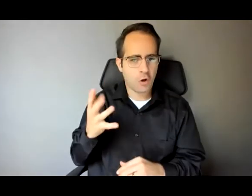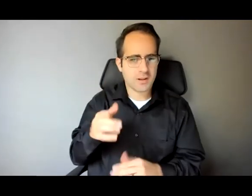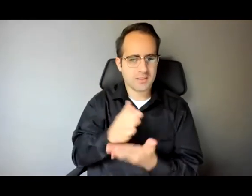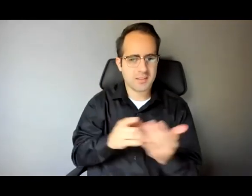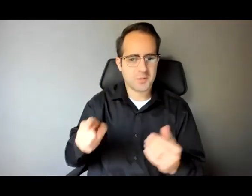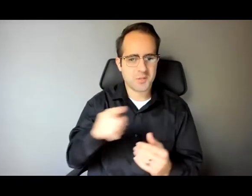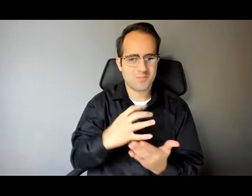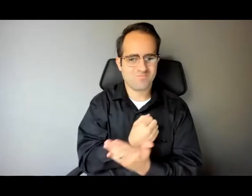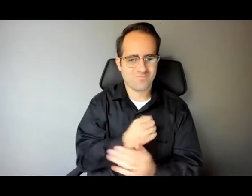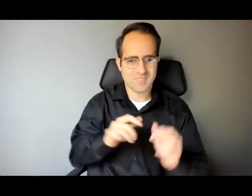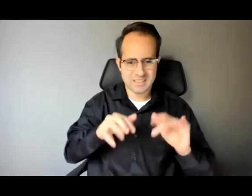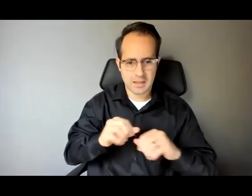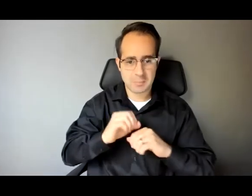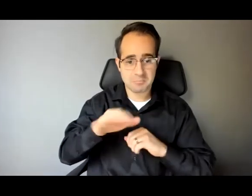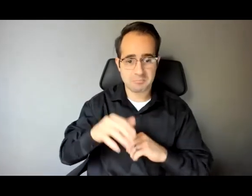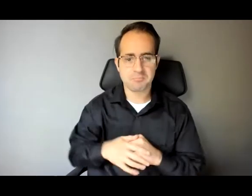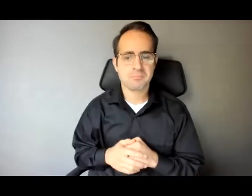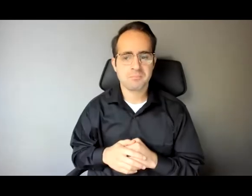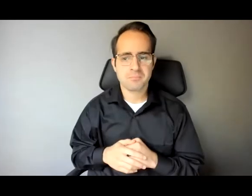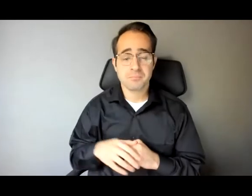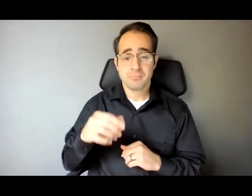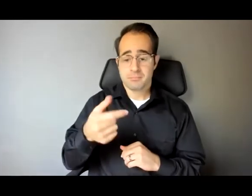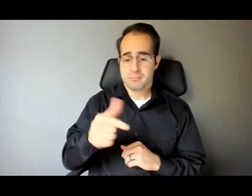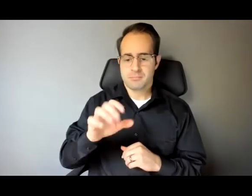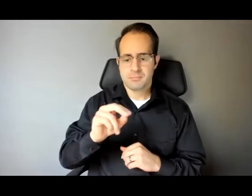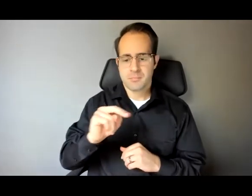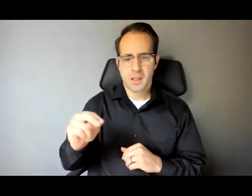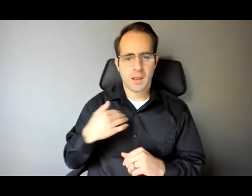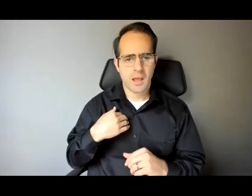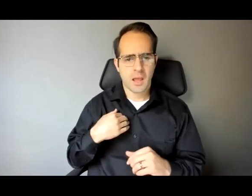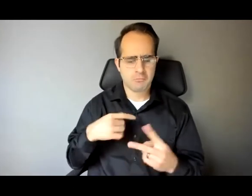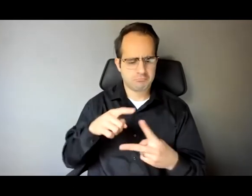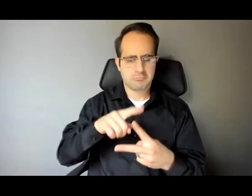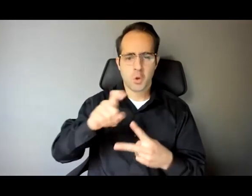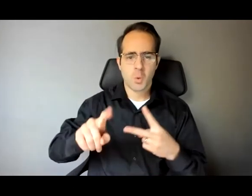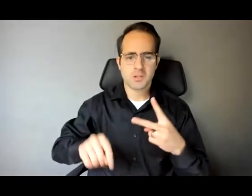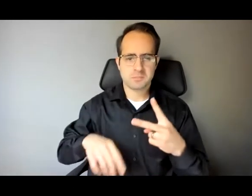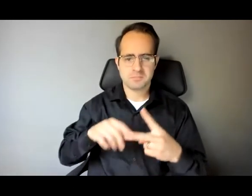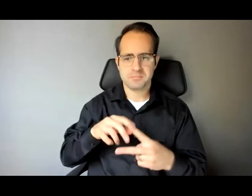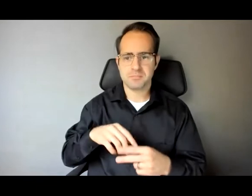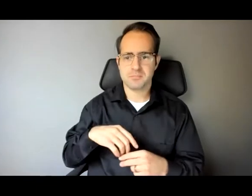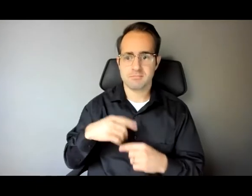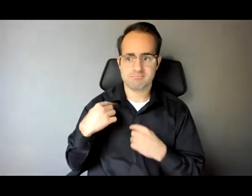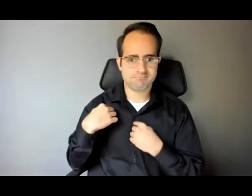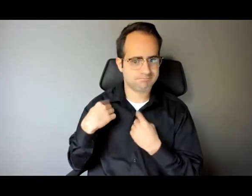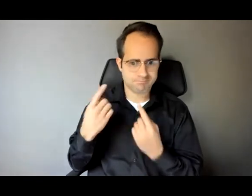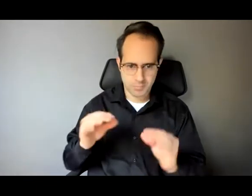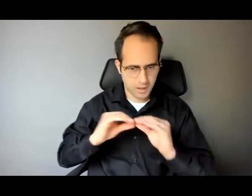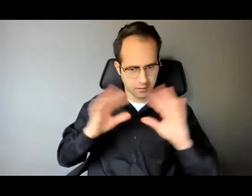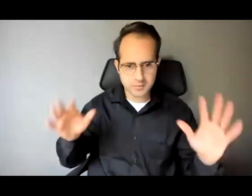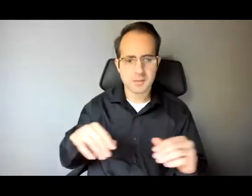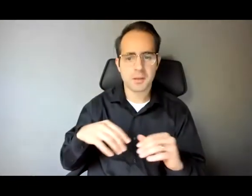Glenn, we do have a couple questions so far. You're getting some powerful, definitely kudos